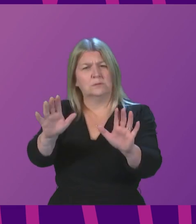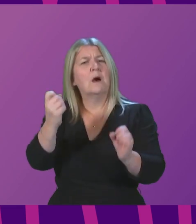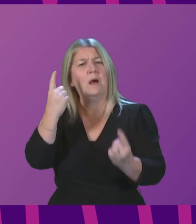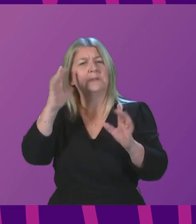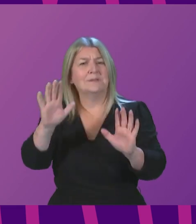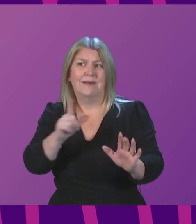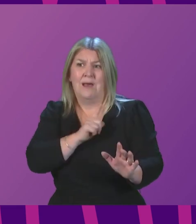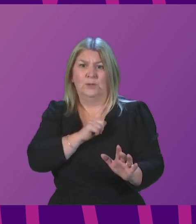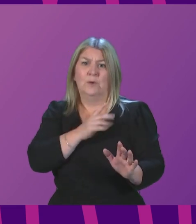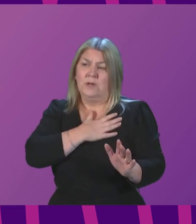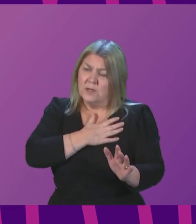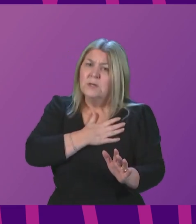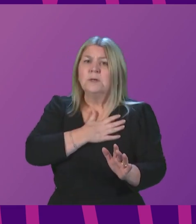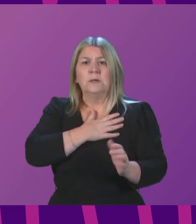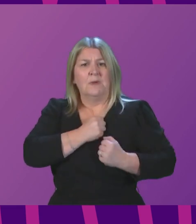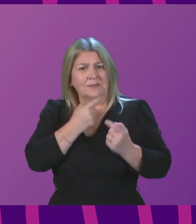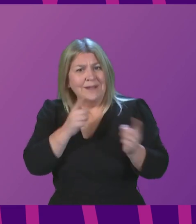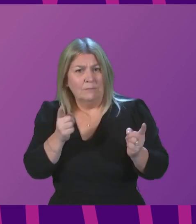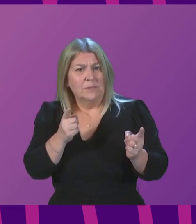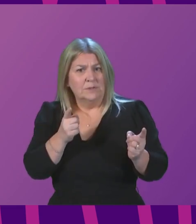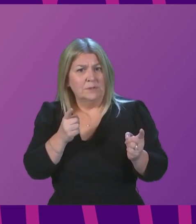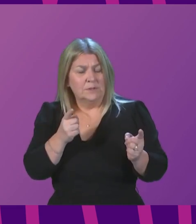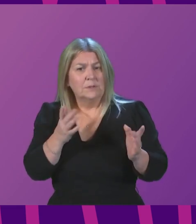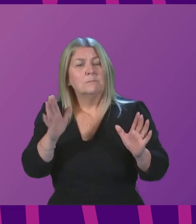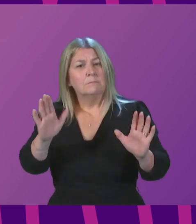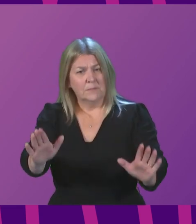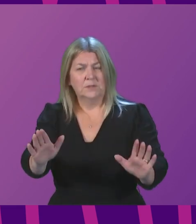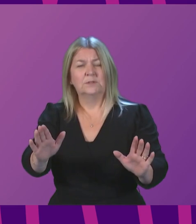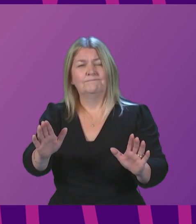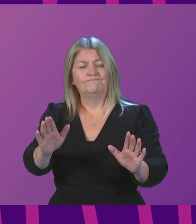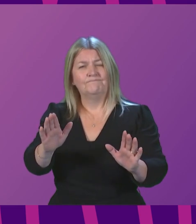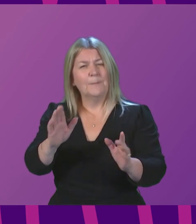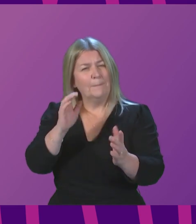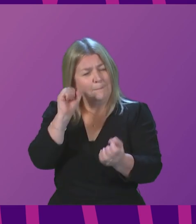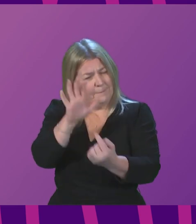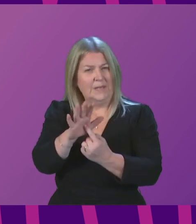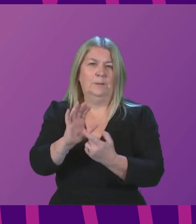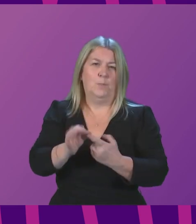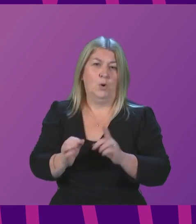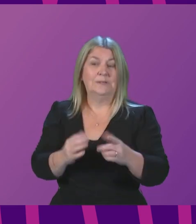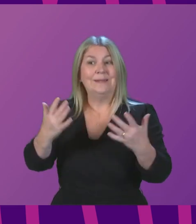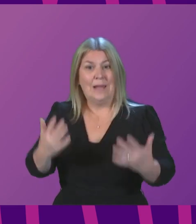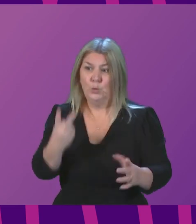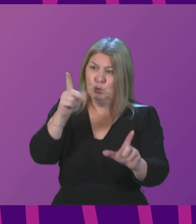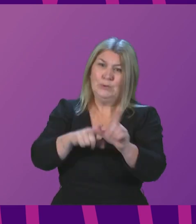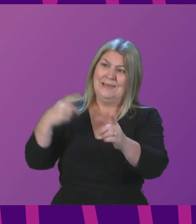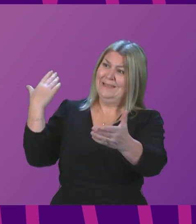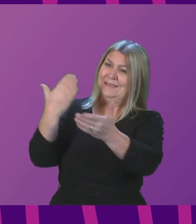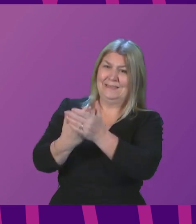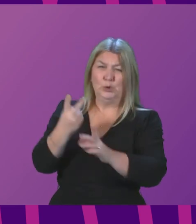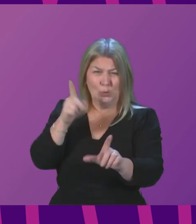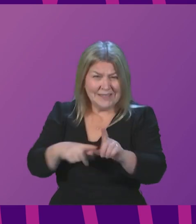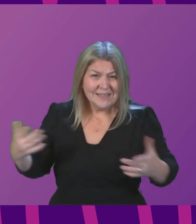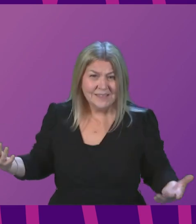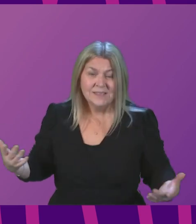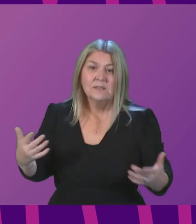I was stressing in the remarks I made earlier on. But can I come back to the central point? We are now facing, two years into this pandemic, a